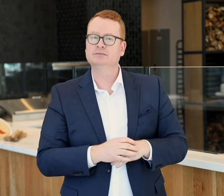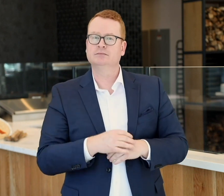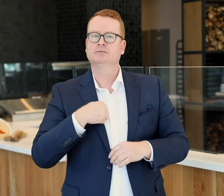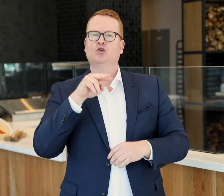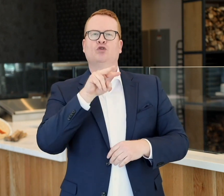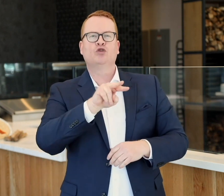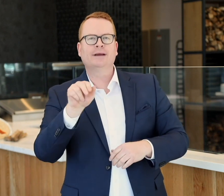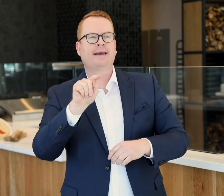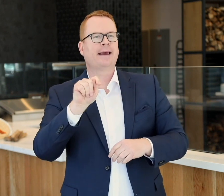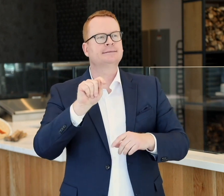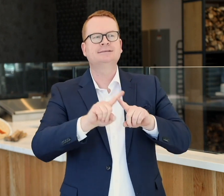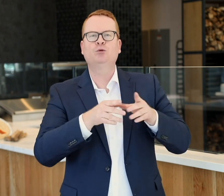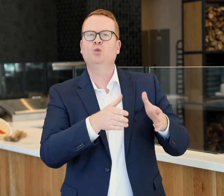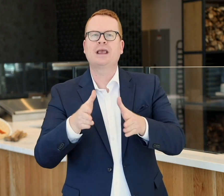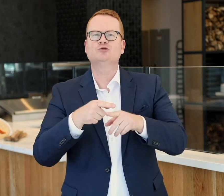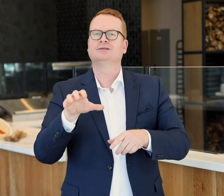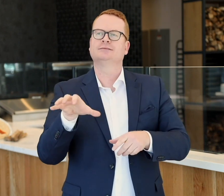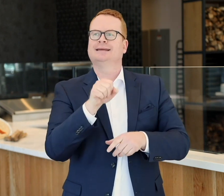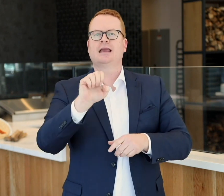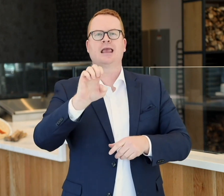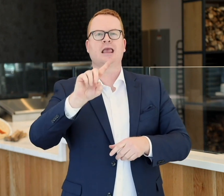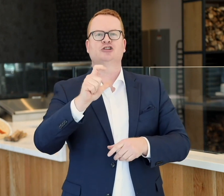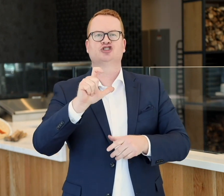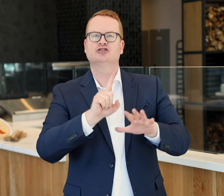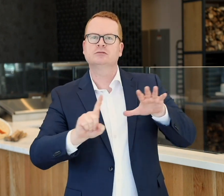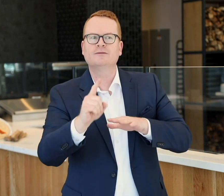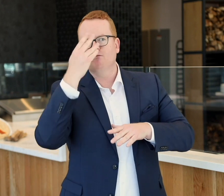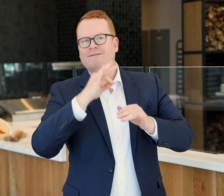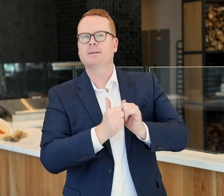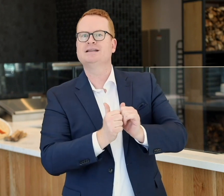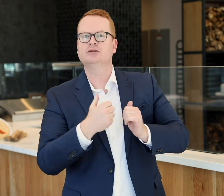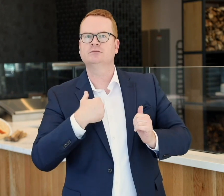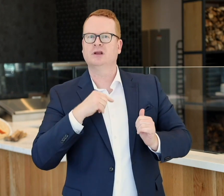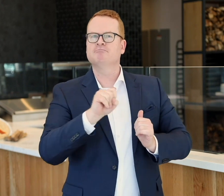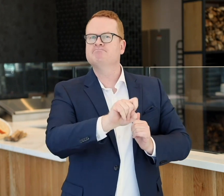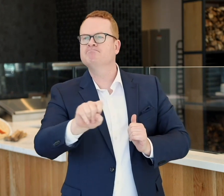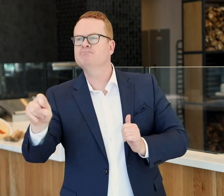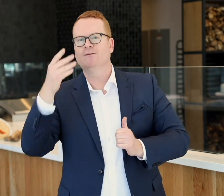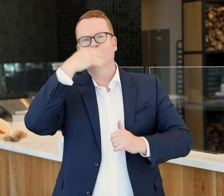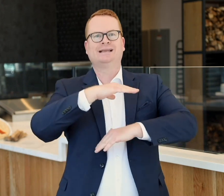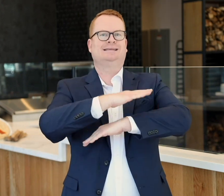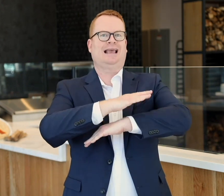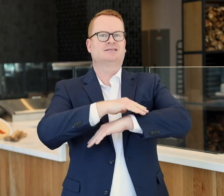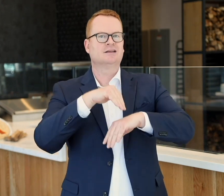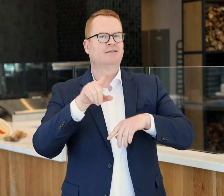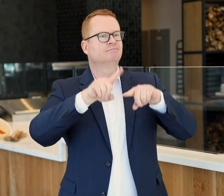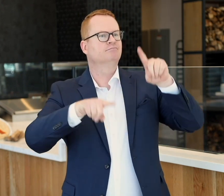I looked for ways to get an edge. So I asked the front desks at